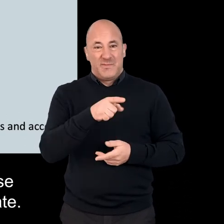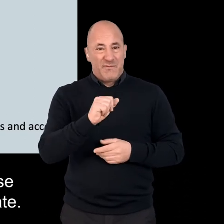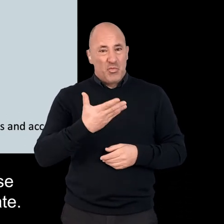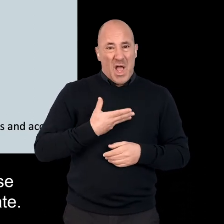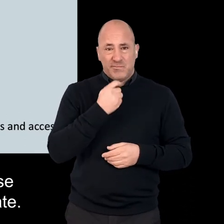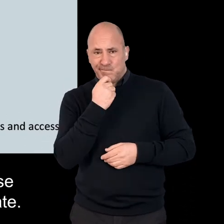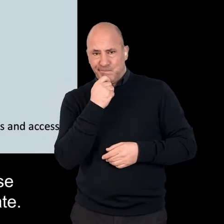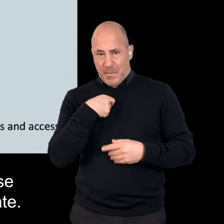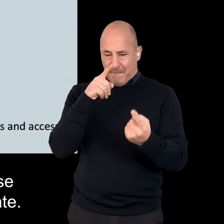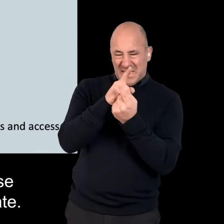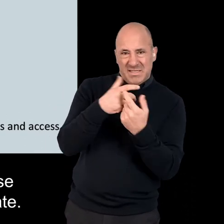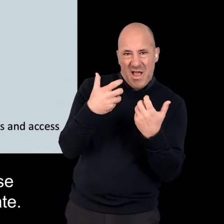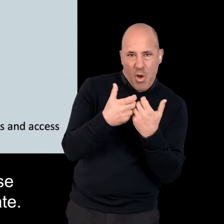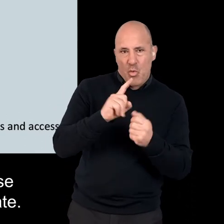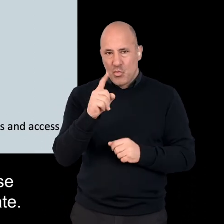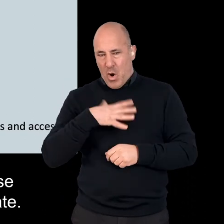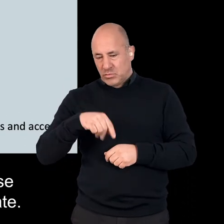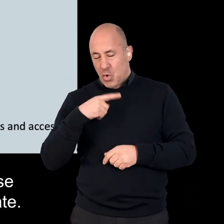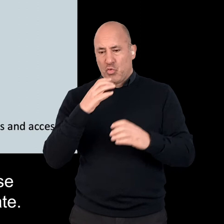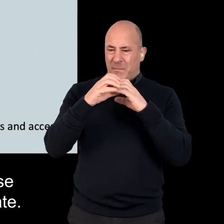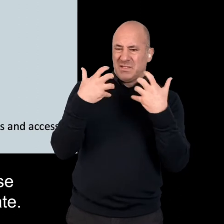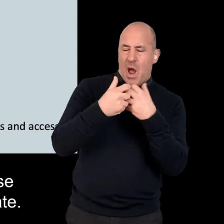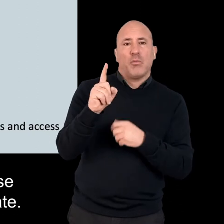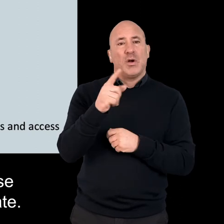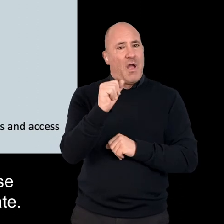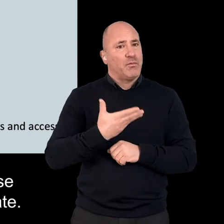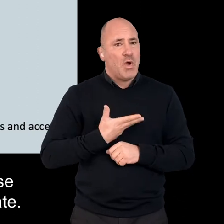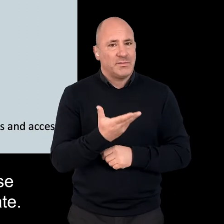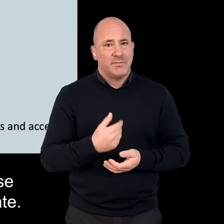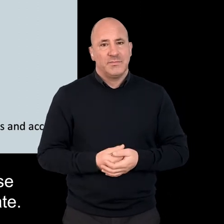When you have a right to choose how you meet and communicate.